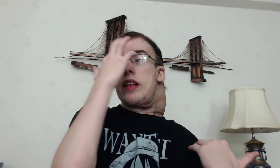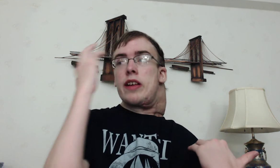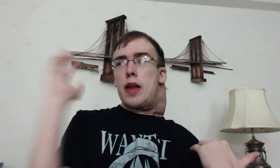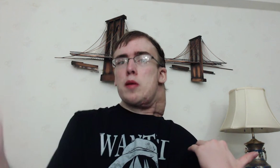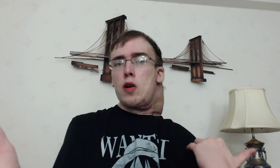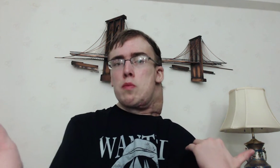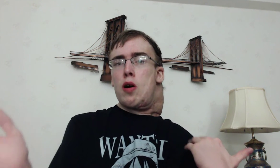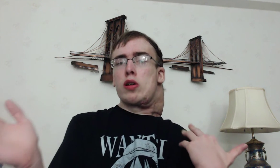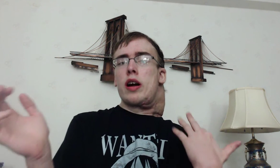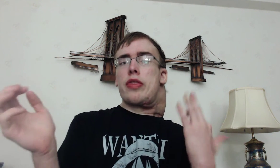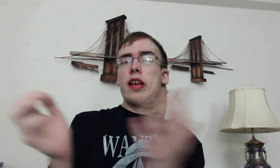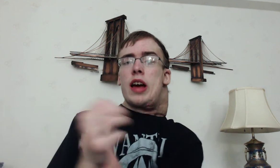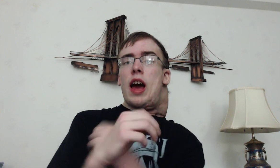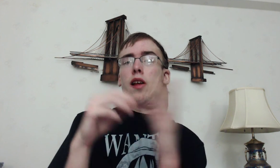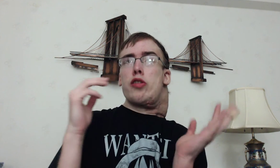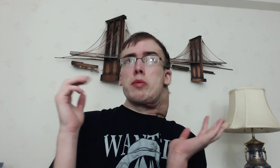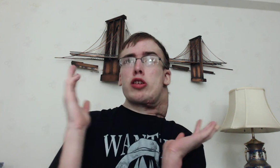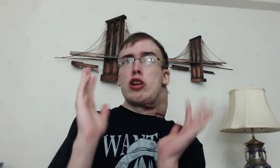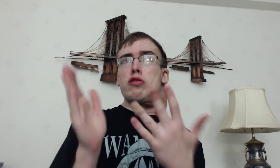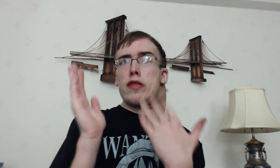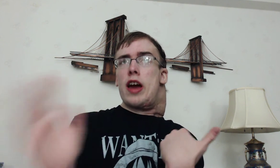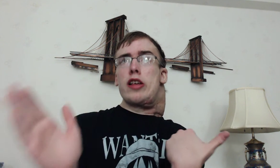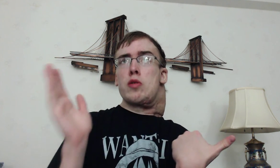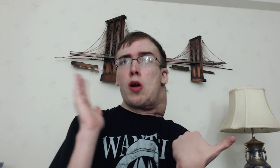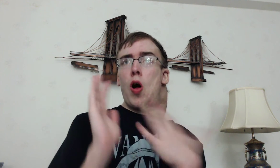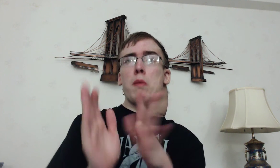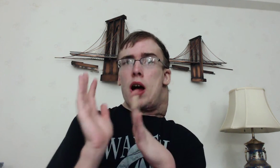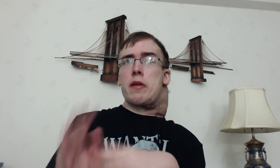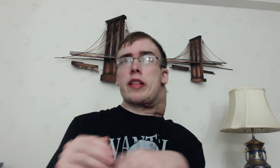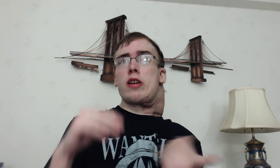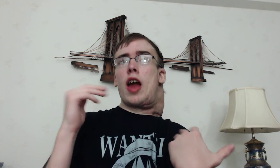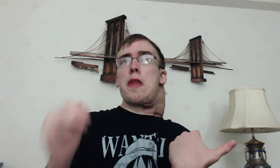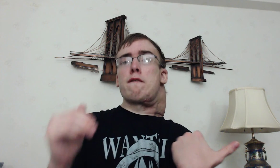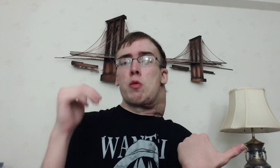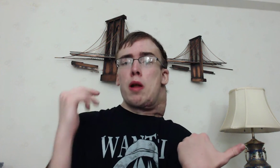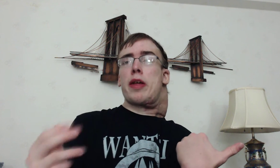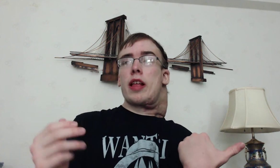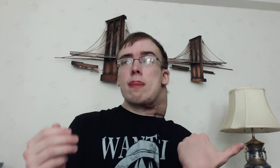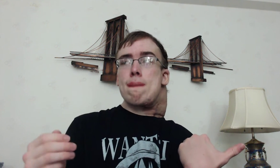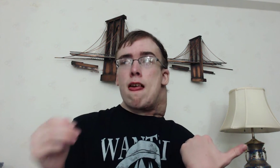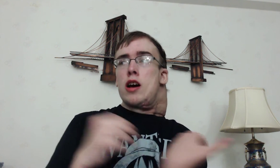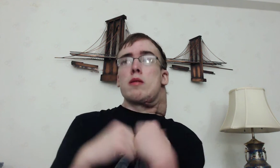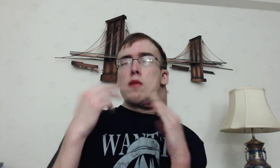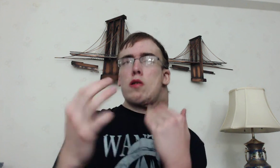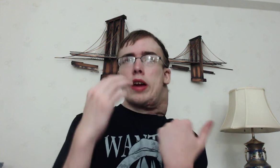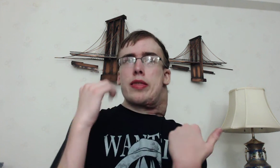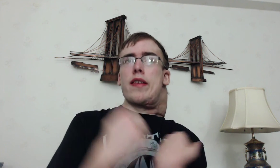to get the rogue ponoglips And they also have a huge advantage over all the pirates that are aiming for 1P But mostly it's because they